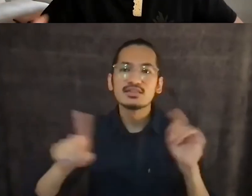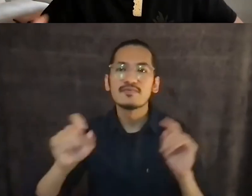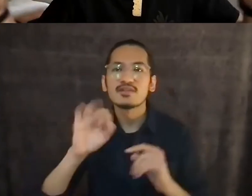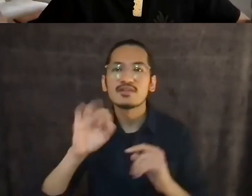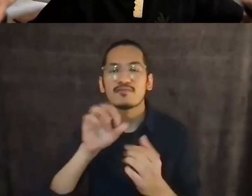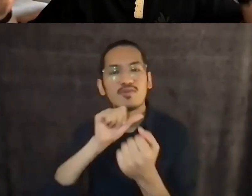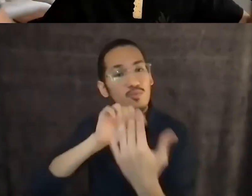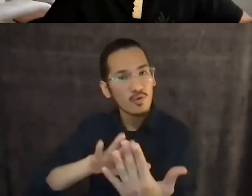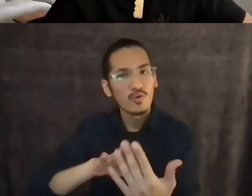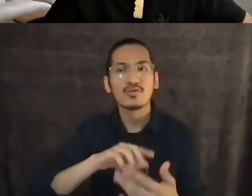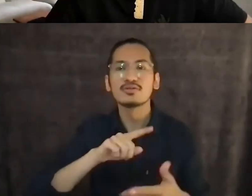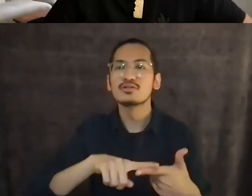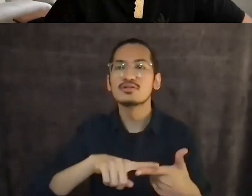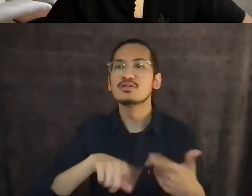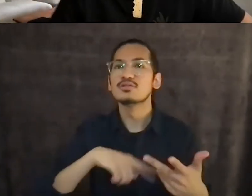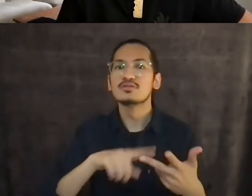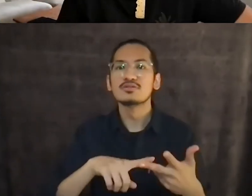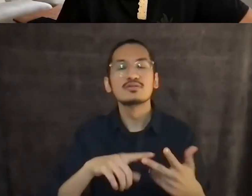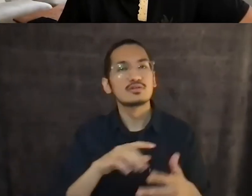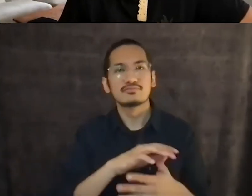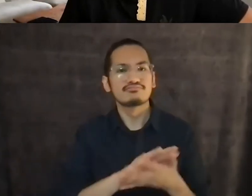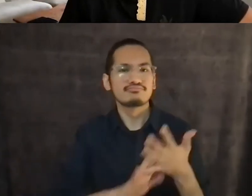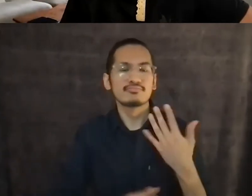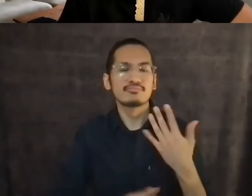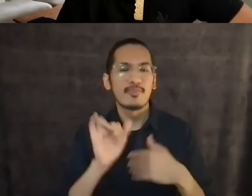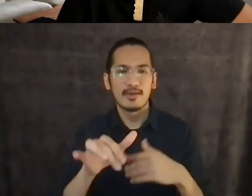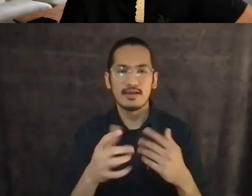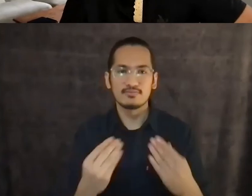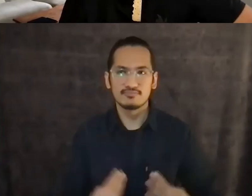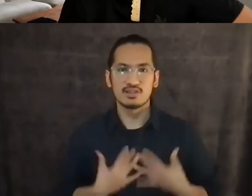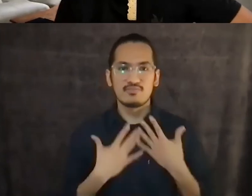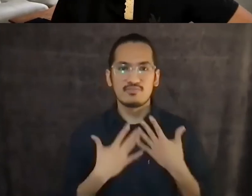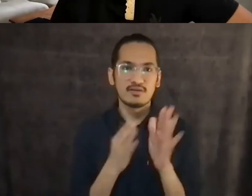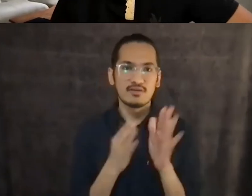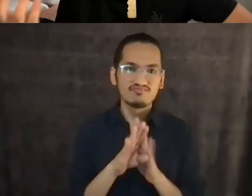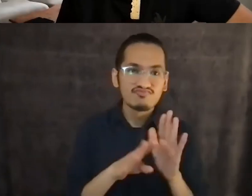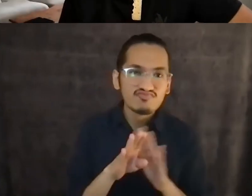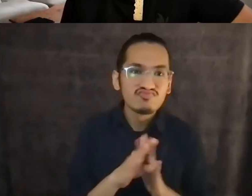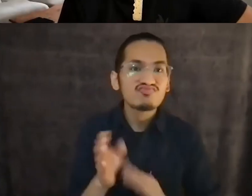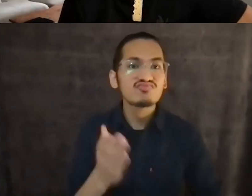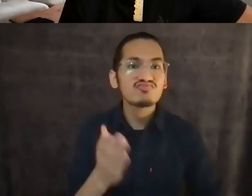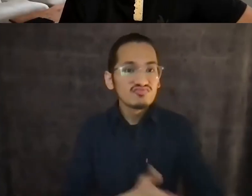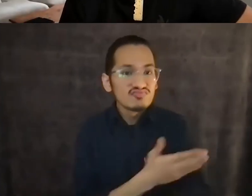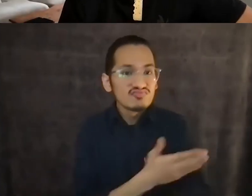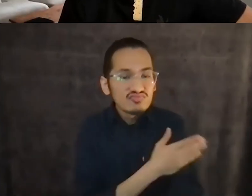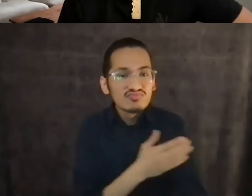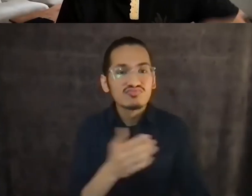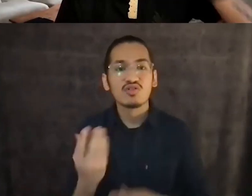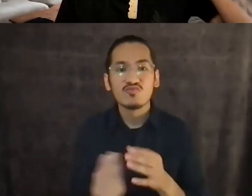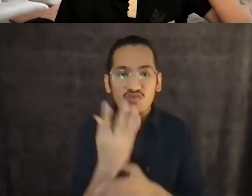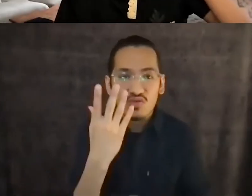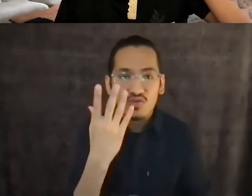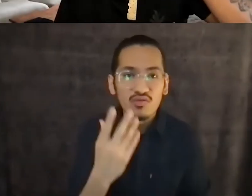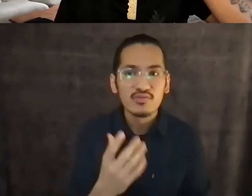is important and inspires growth. I think there are, there are a lot of people in our law who I have very different ideas from,